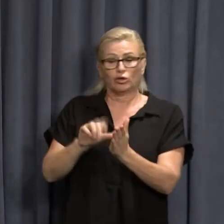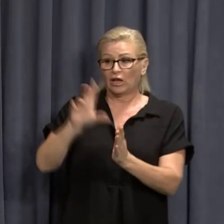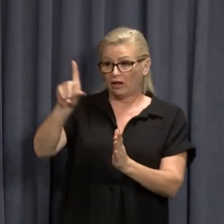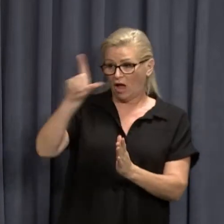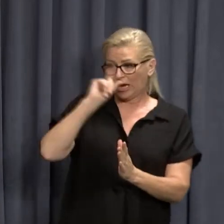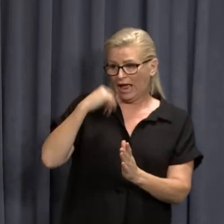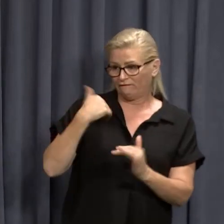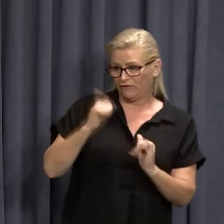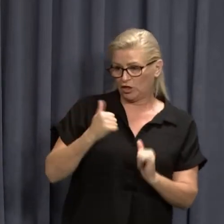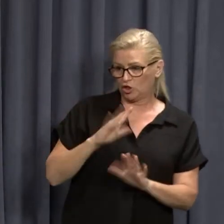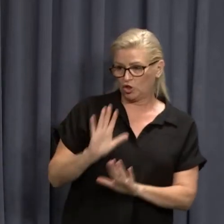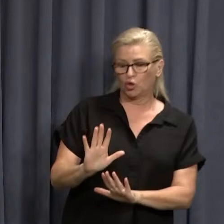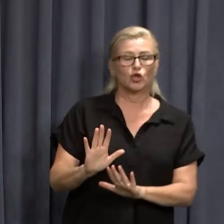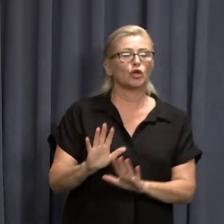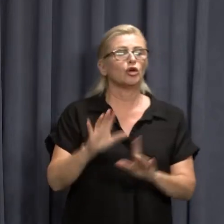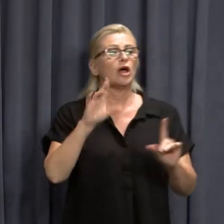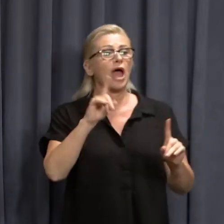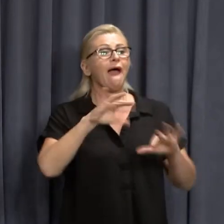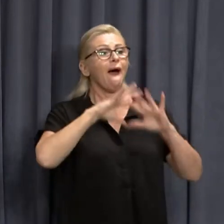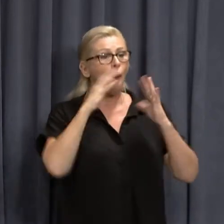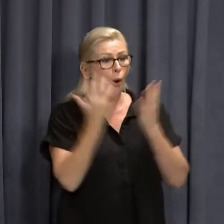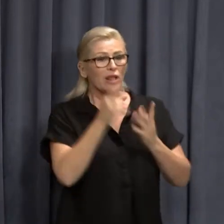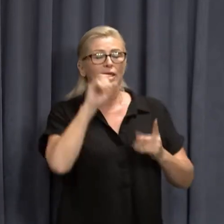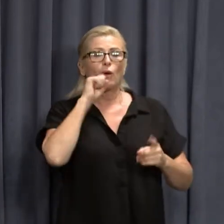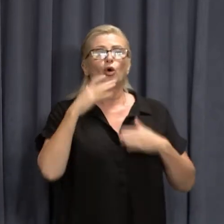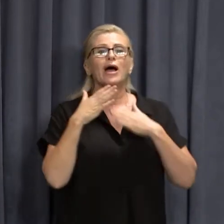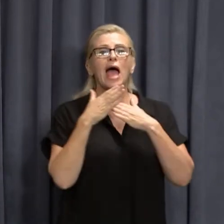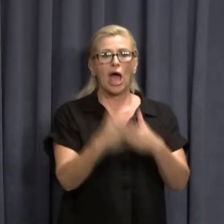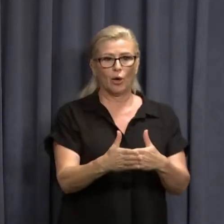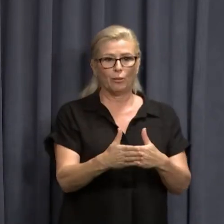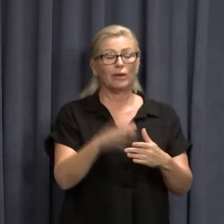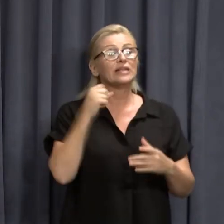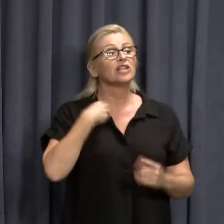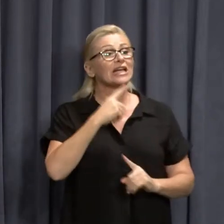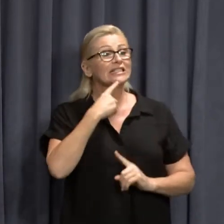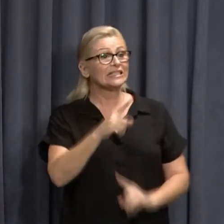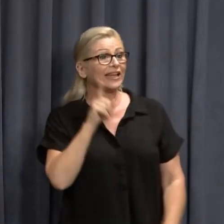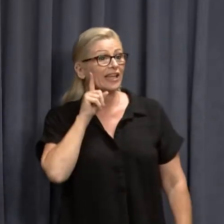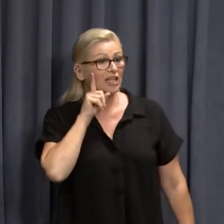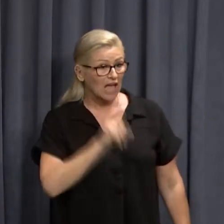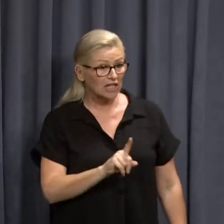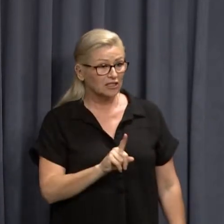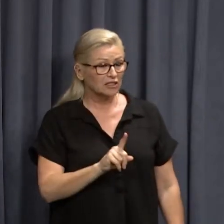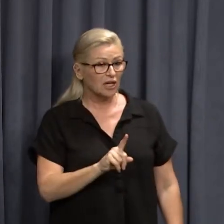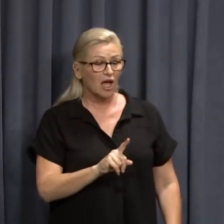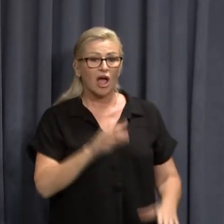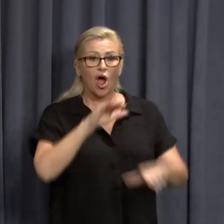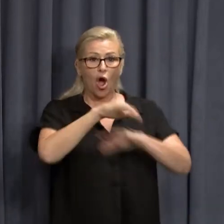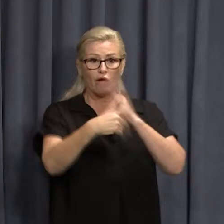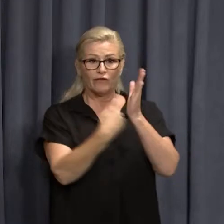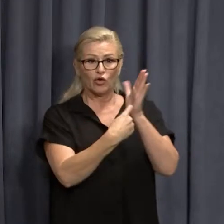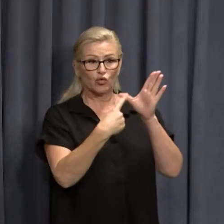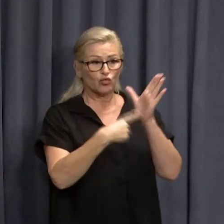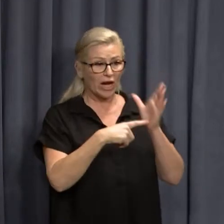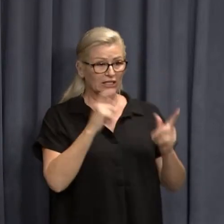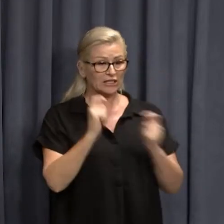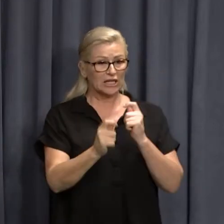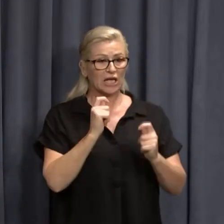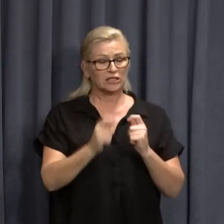finish, all of those things make a difference. As I explained to you yesterday in terms of rapid antigen tests,